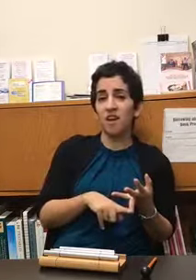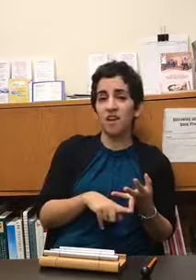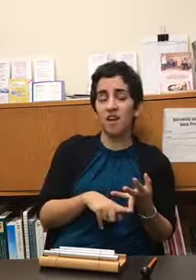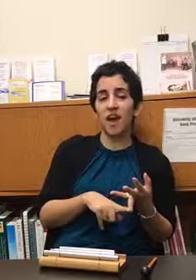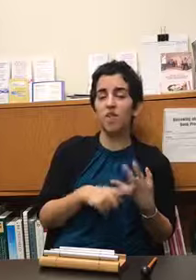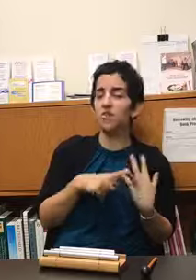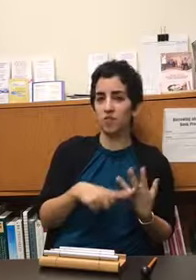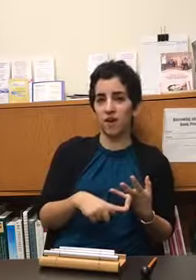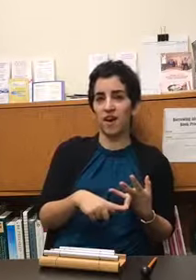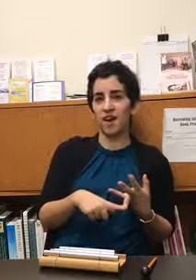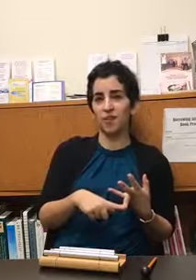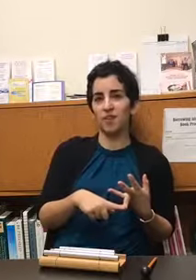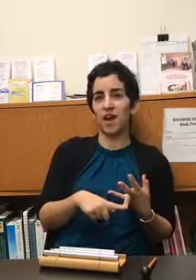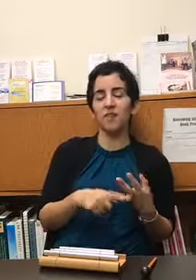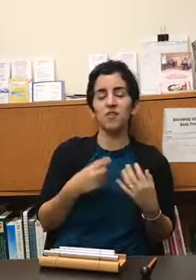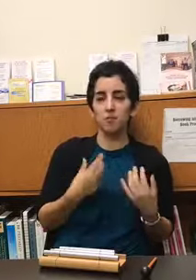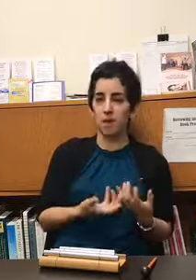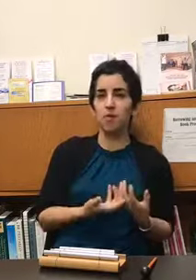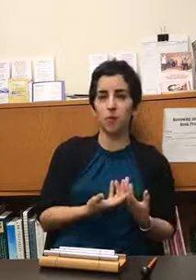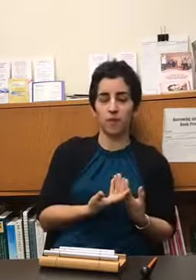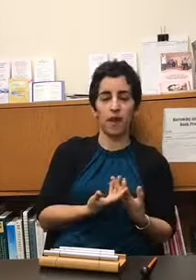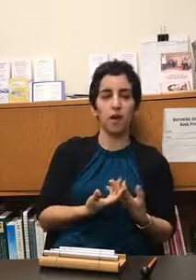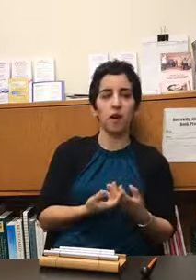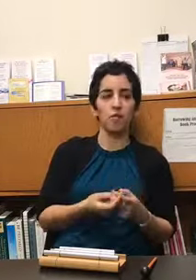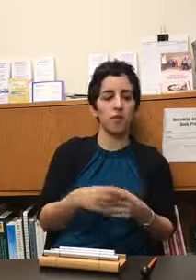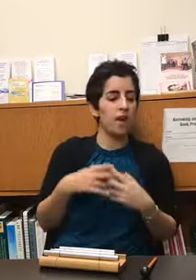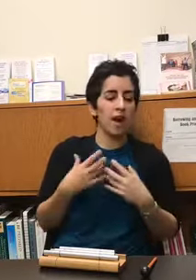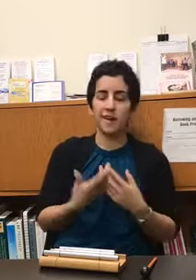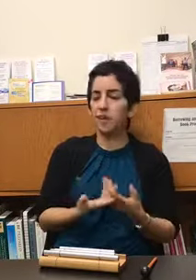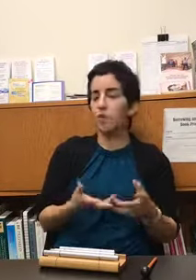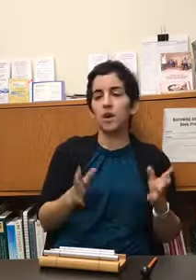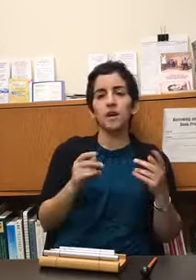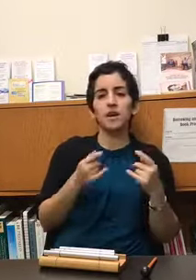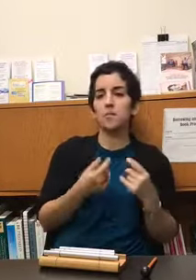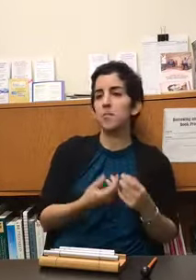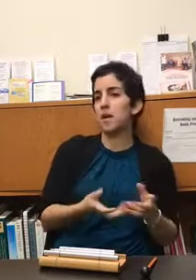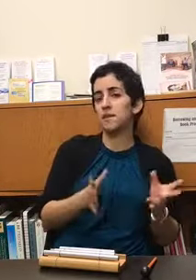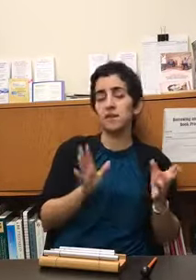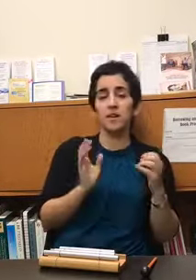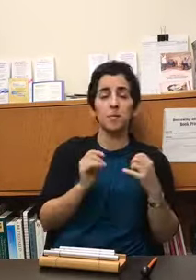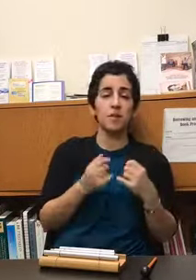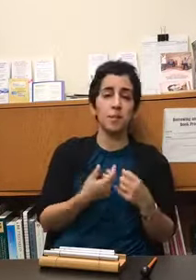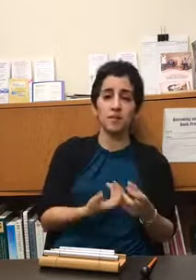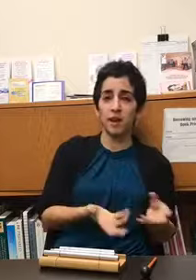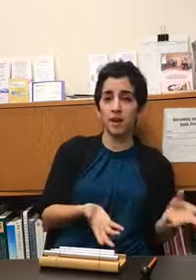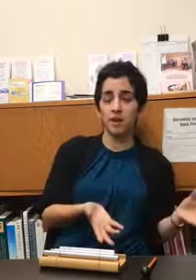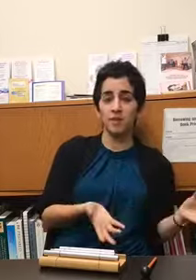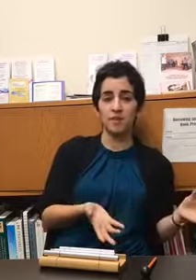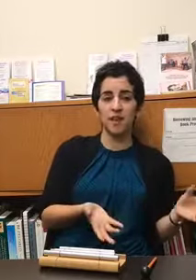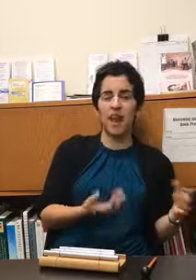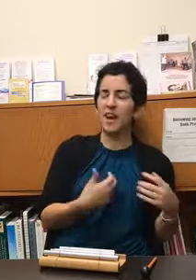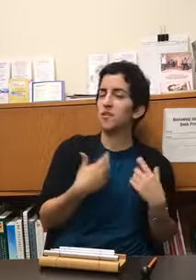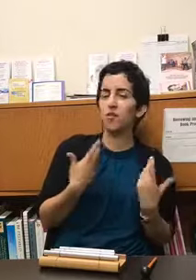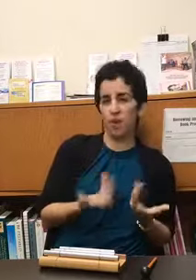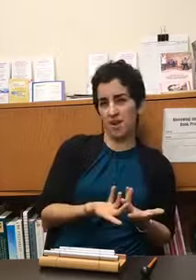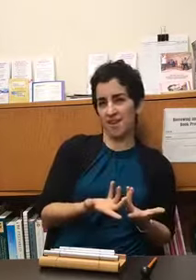and you've survived and there's a metaphor there of i can create i can be messy i can be spontaneous and it's freeing